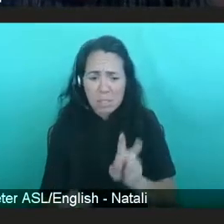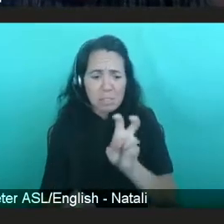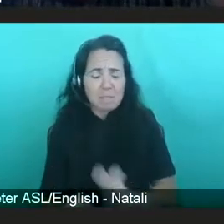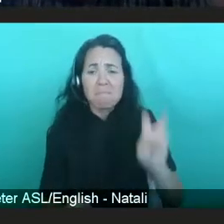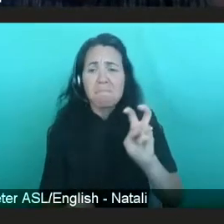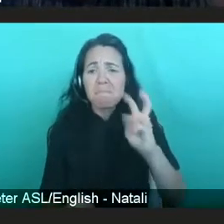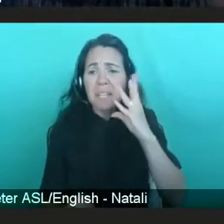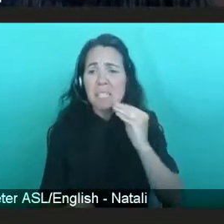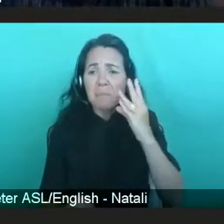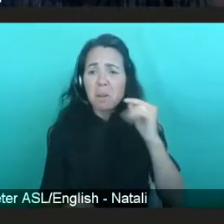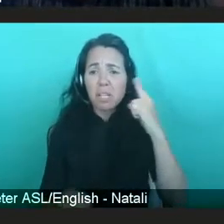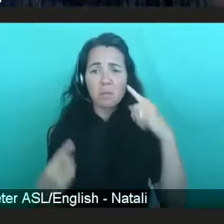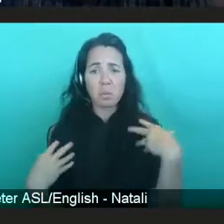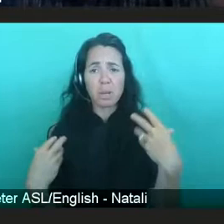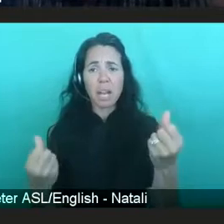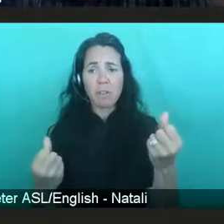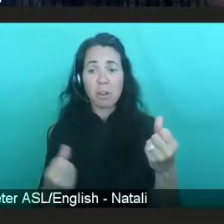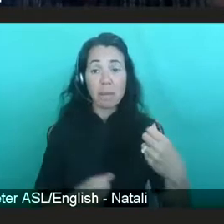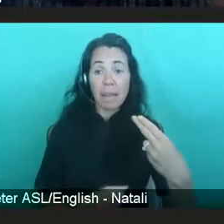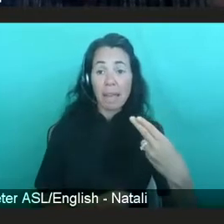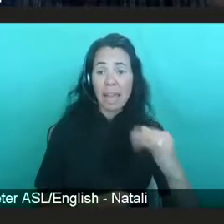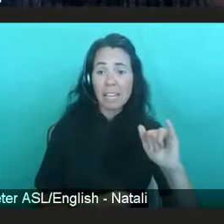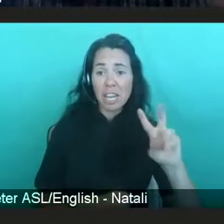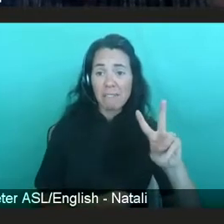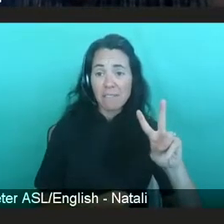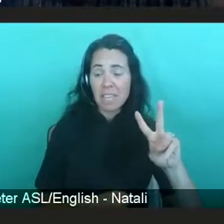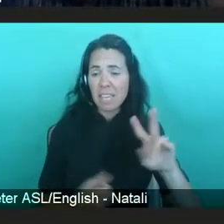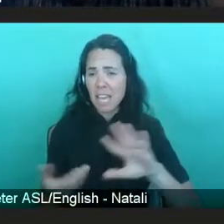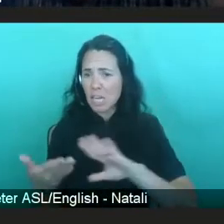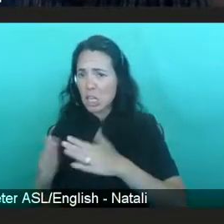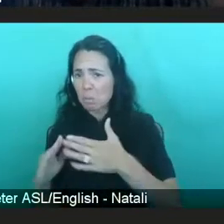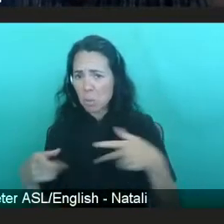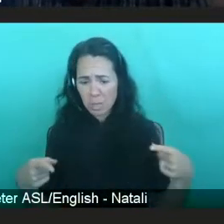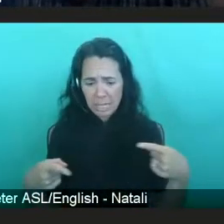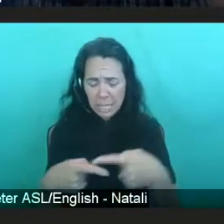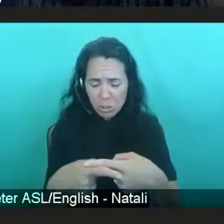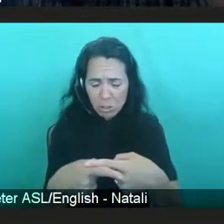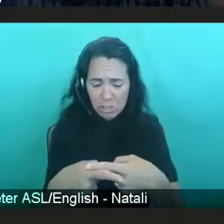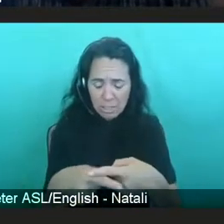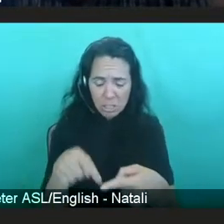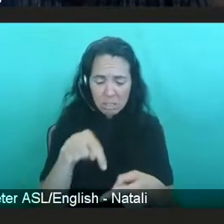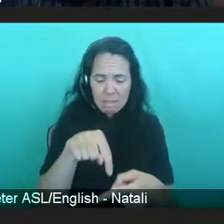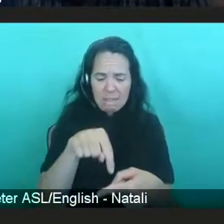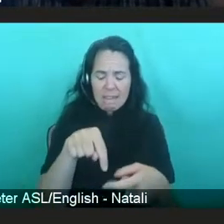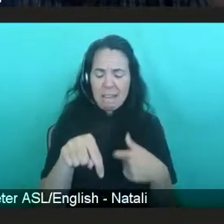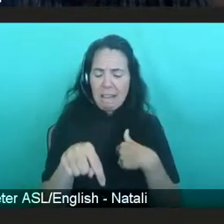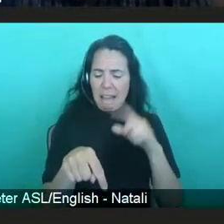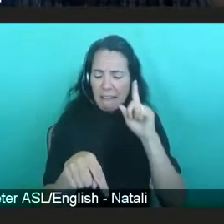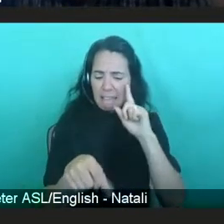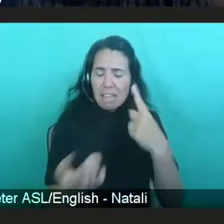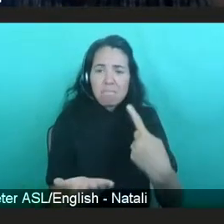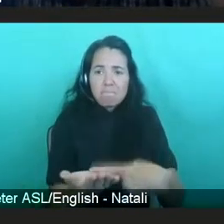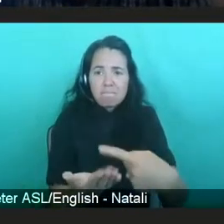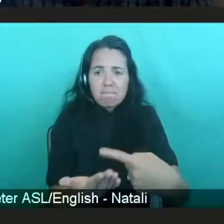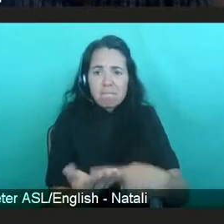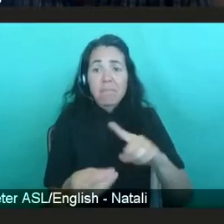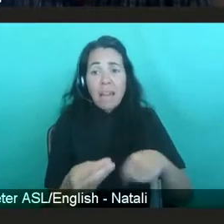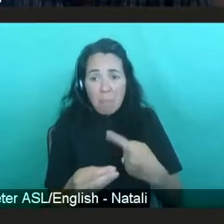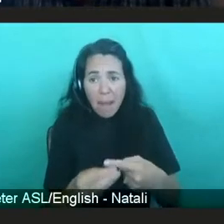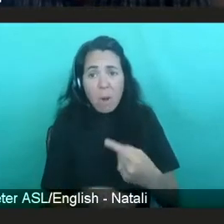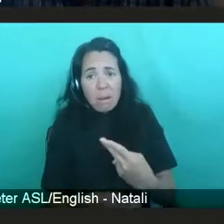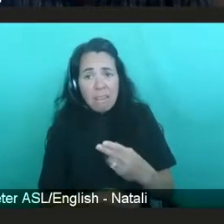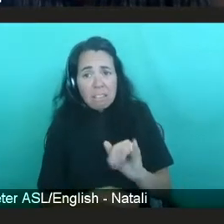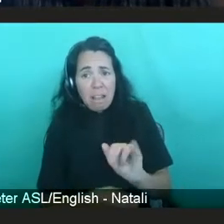intersections with HIV, Tom, I think it's really important to say is that conversations around HIV and